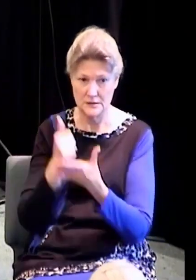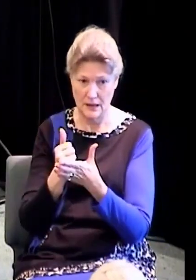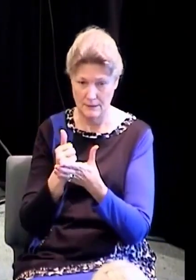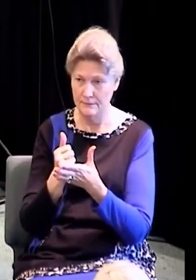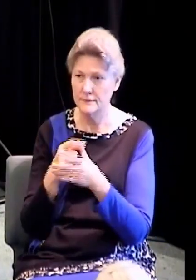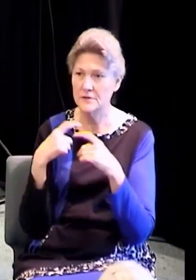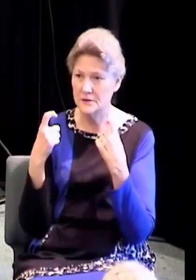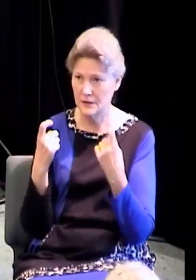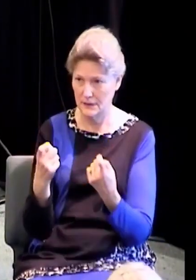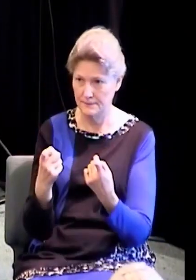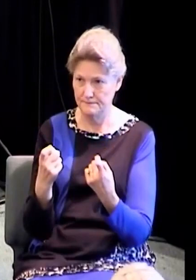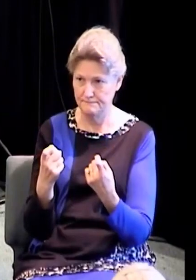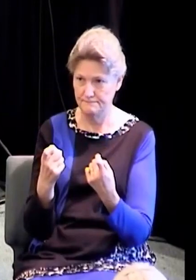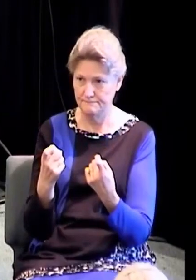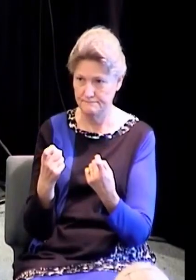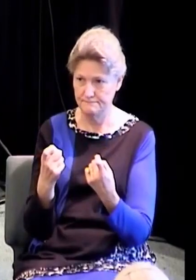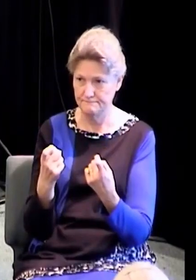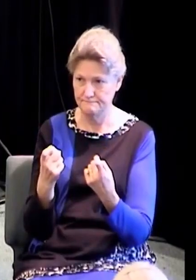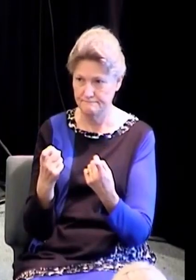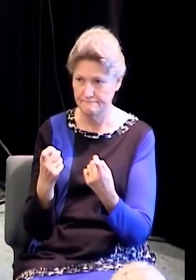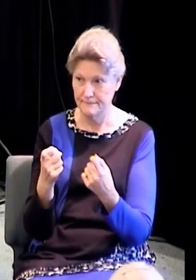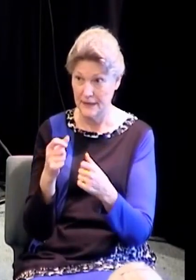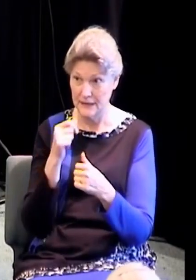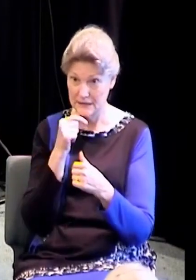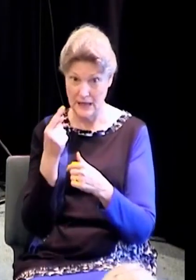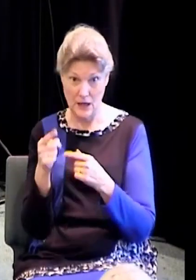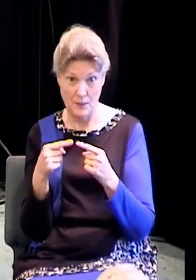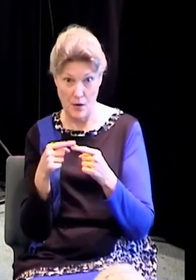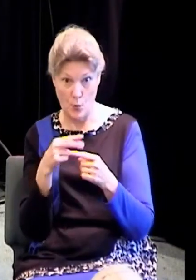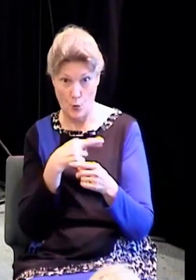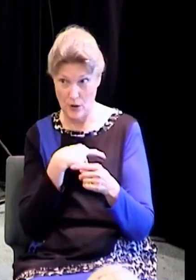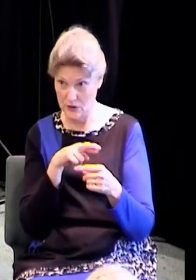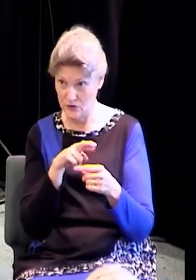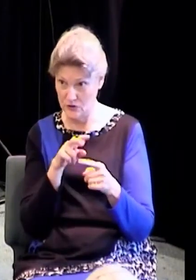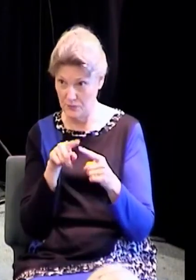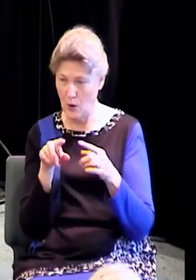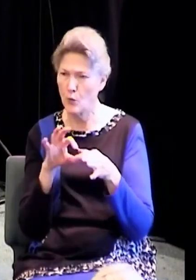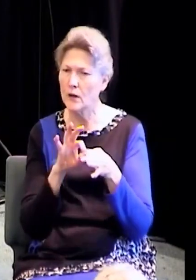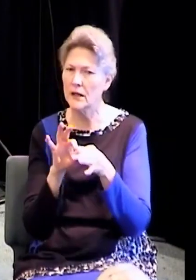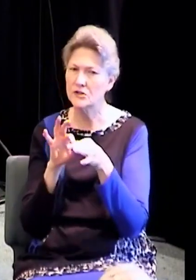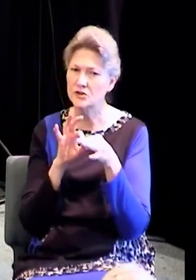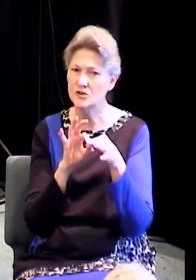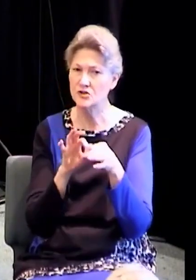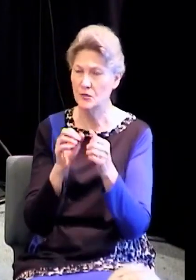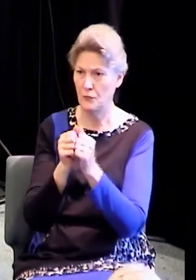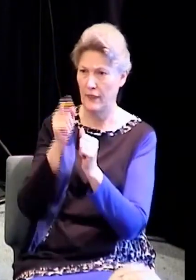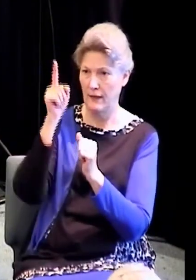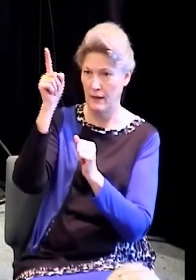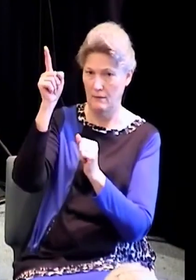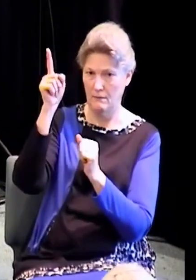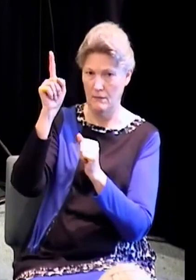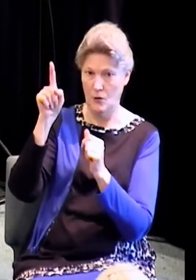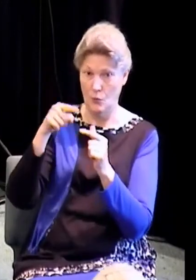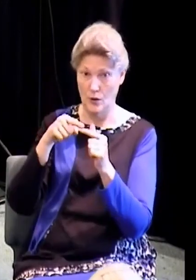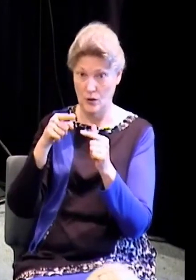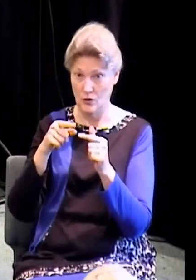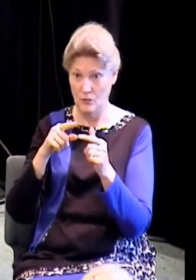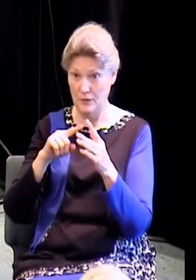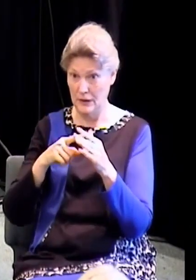this is not about religion, people. This is about relationship with him. And when, when you begin, I don't know about you,